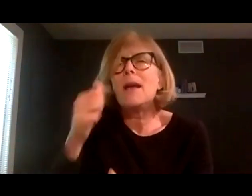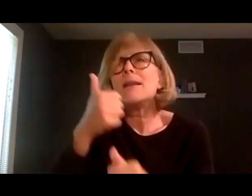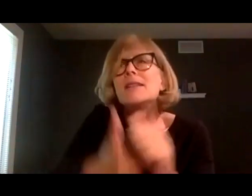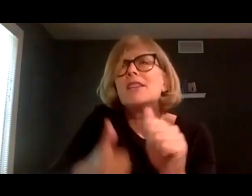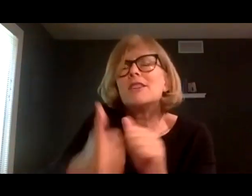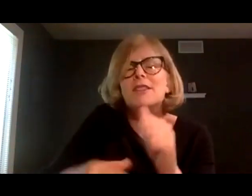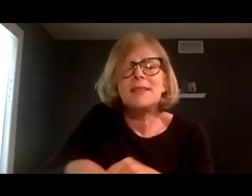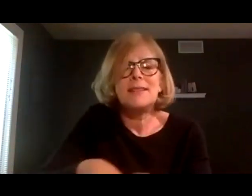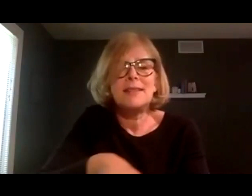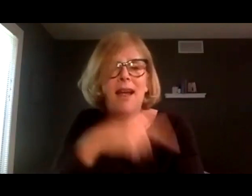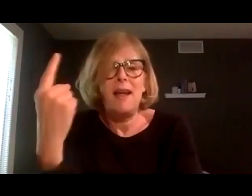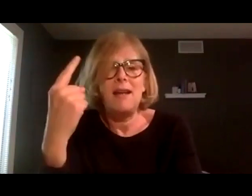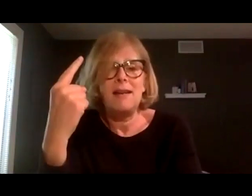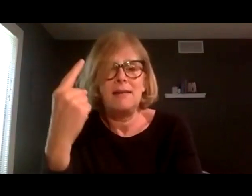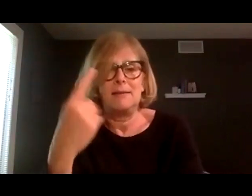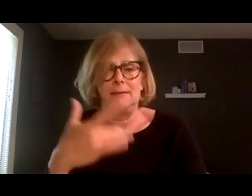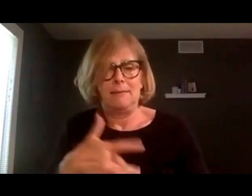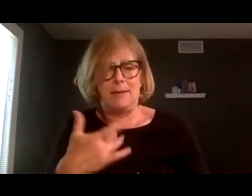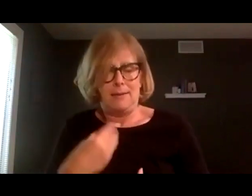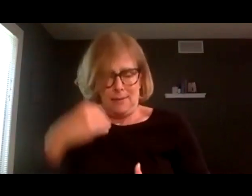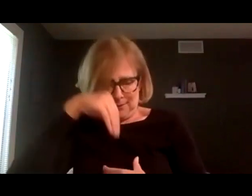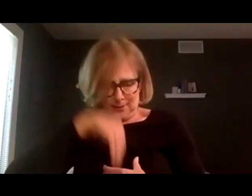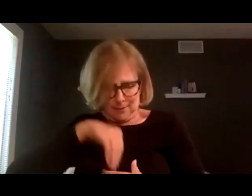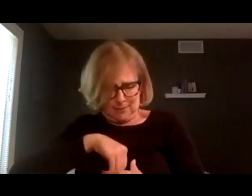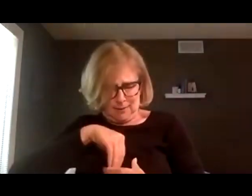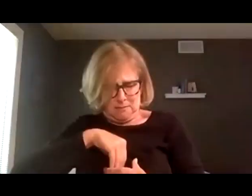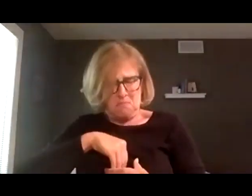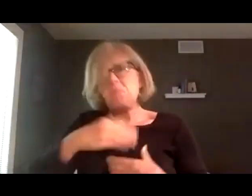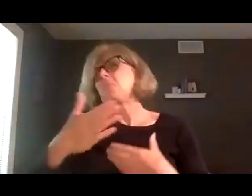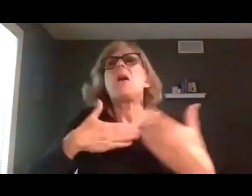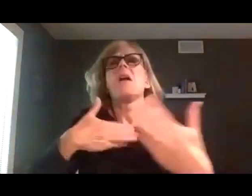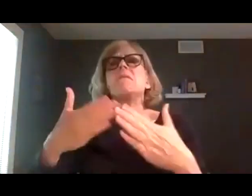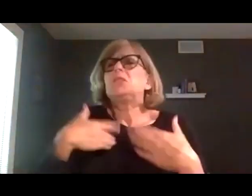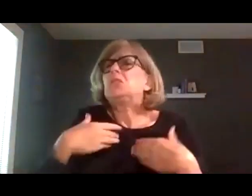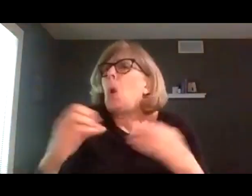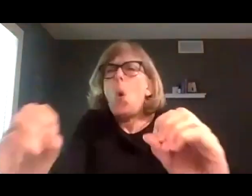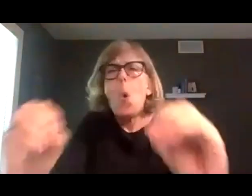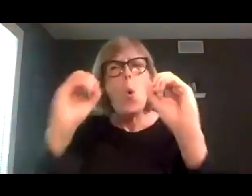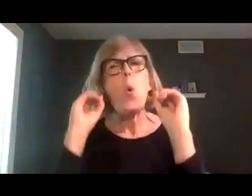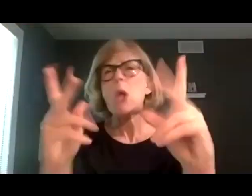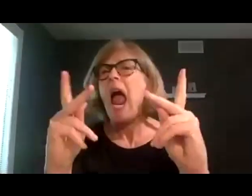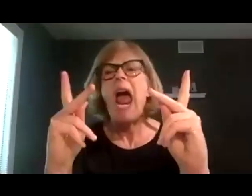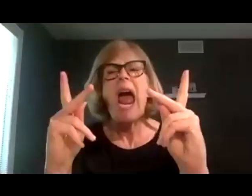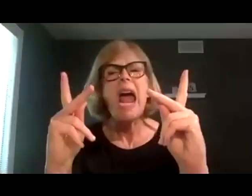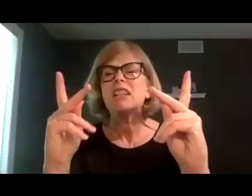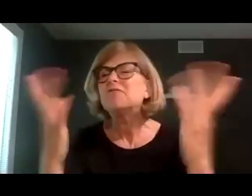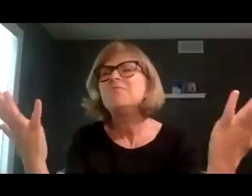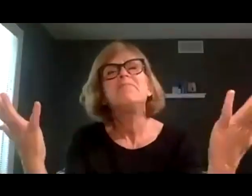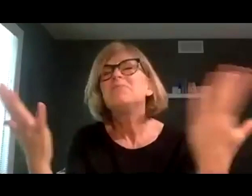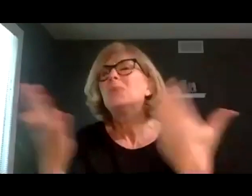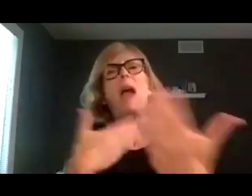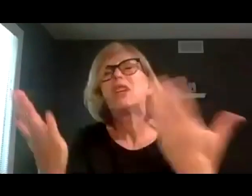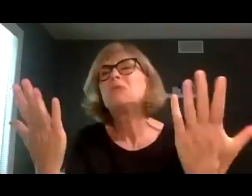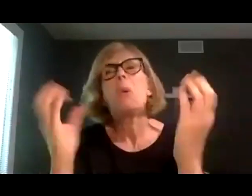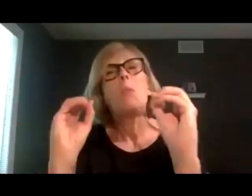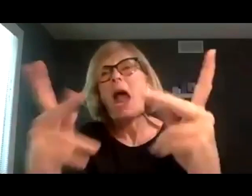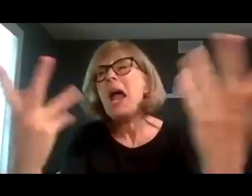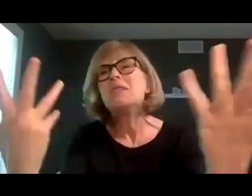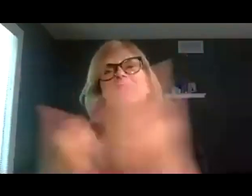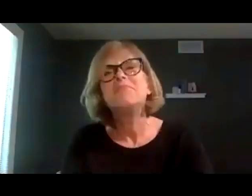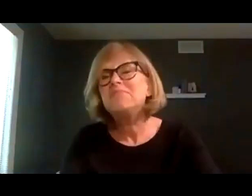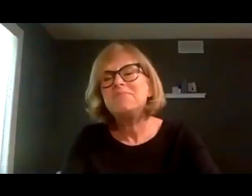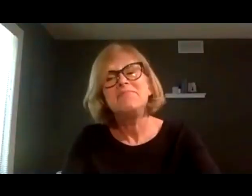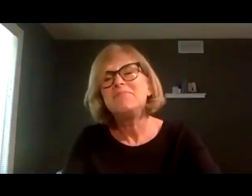but moods are just something that happen each day whatever I'm feeling inside is